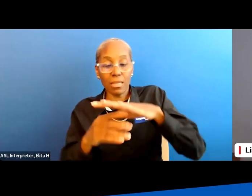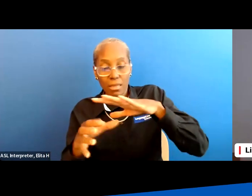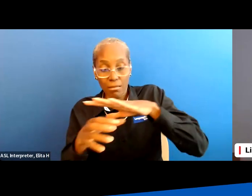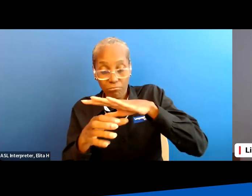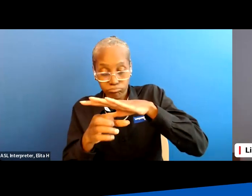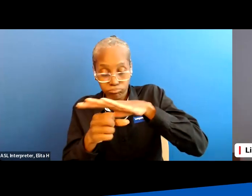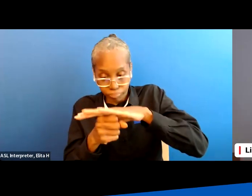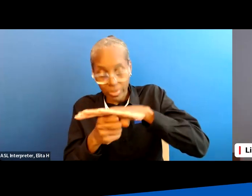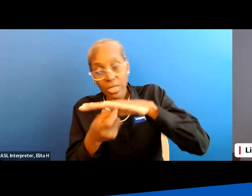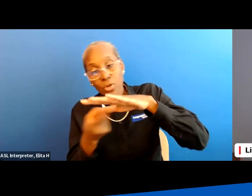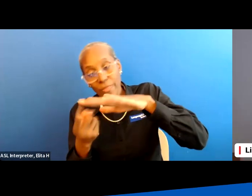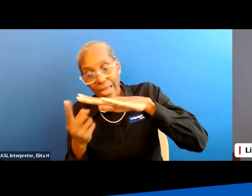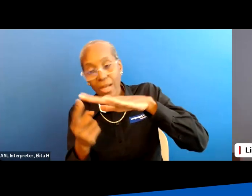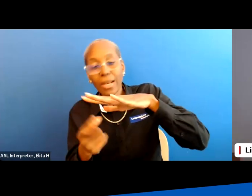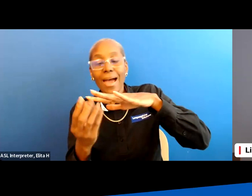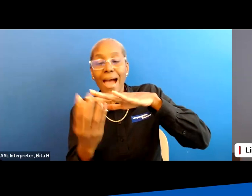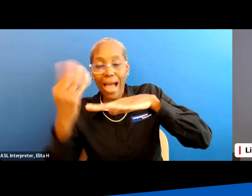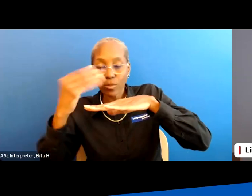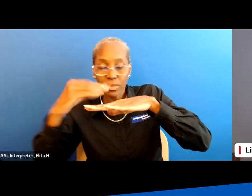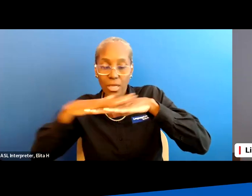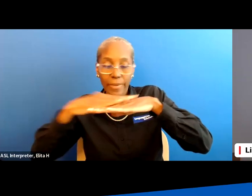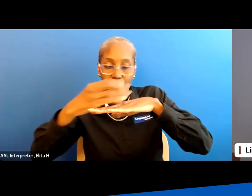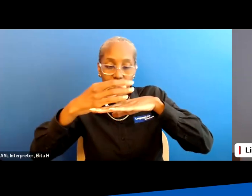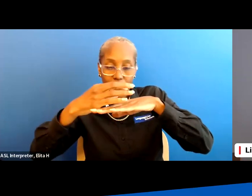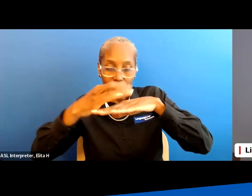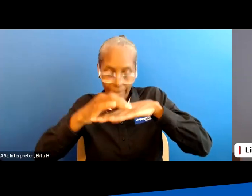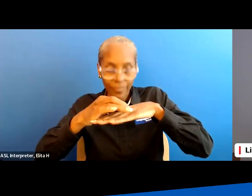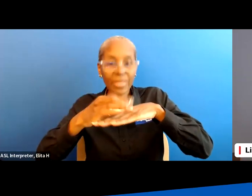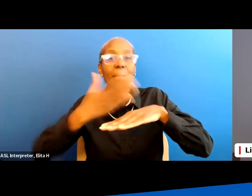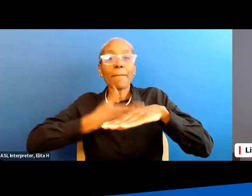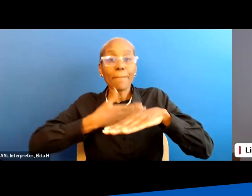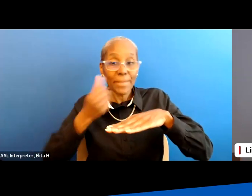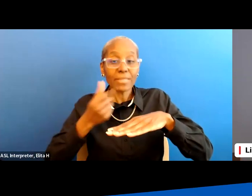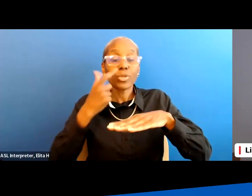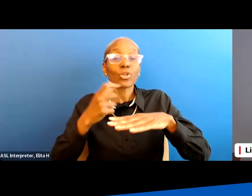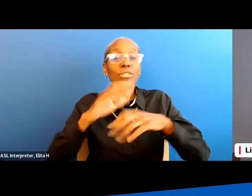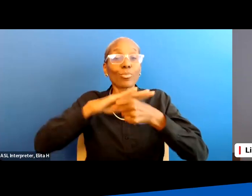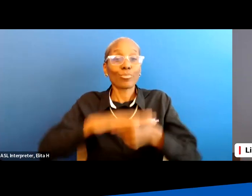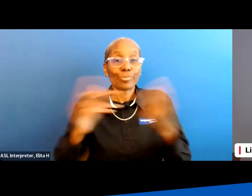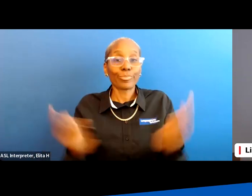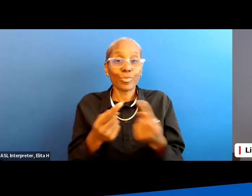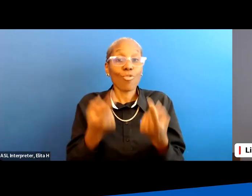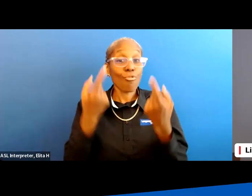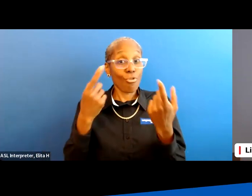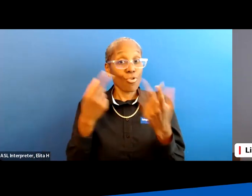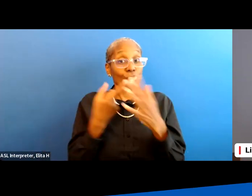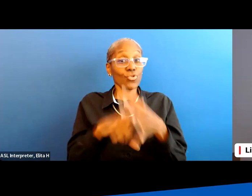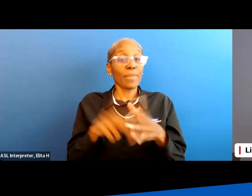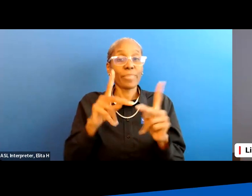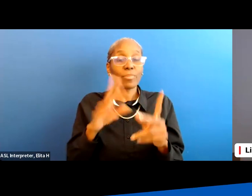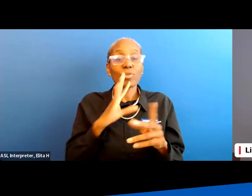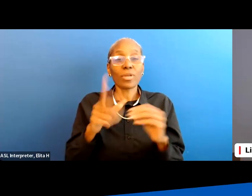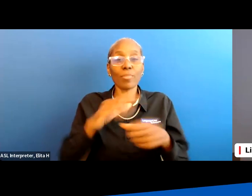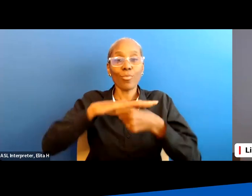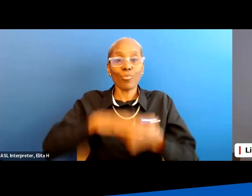and the reason for that is because that's the way pressure injuries start you know a lot of people refer to a